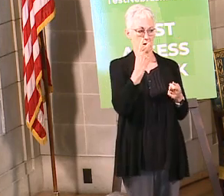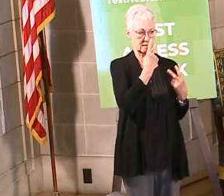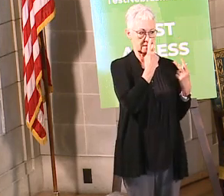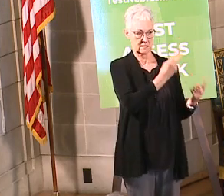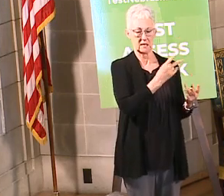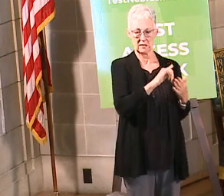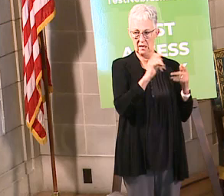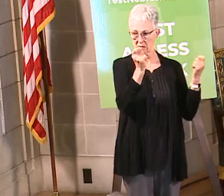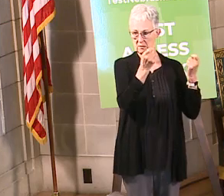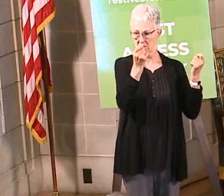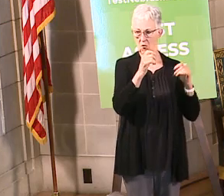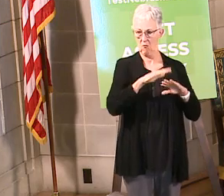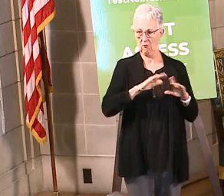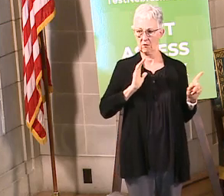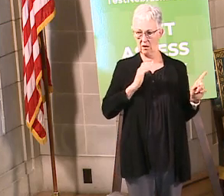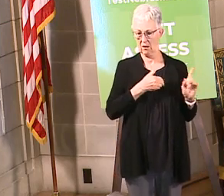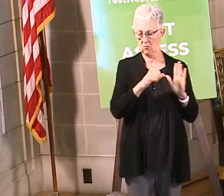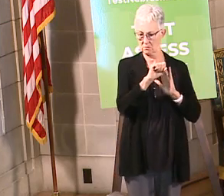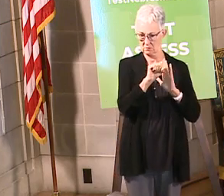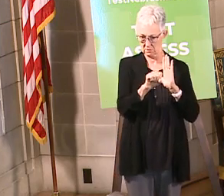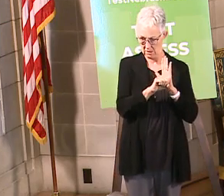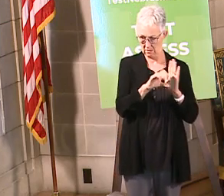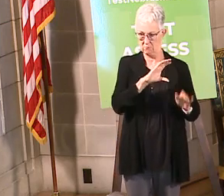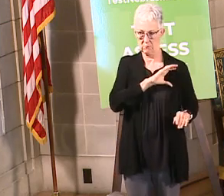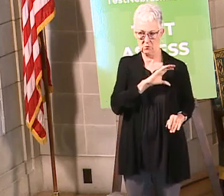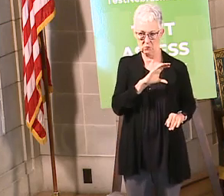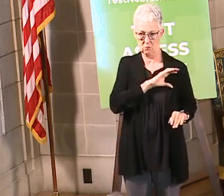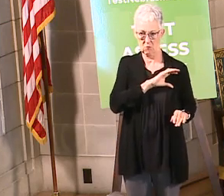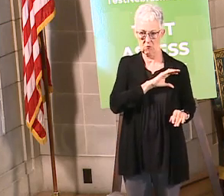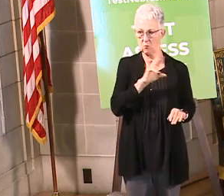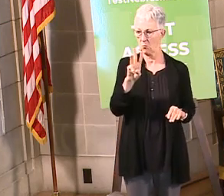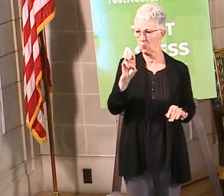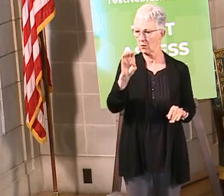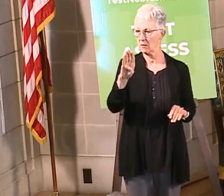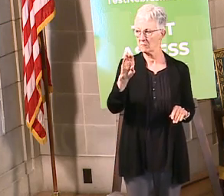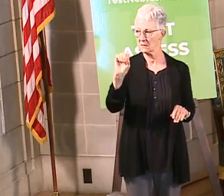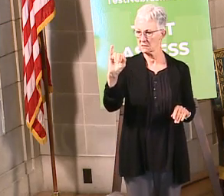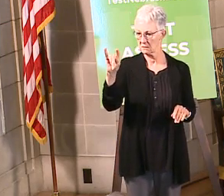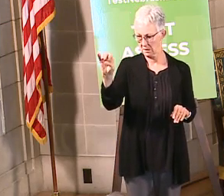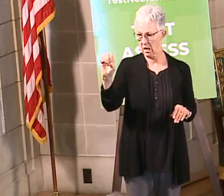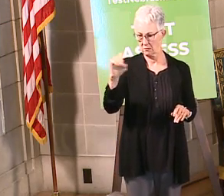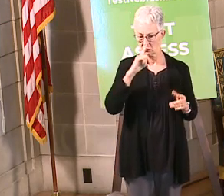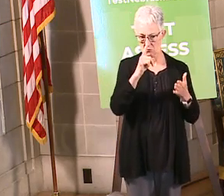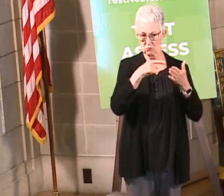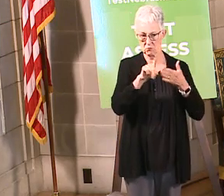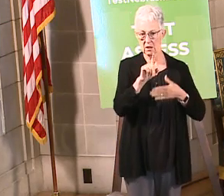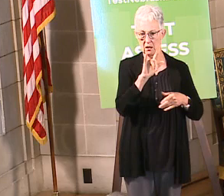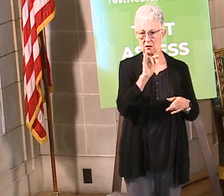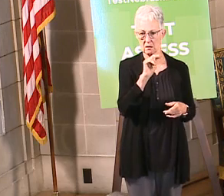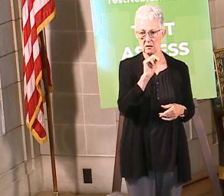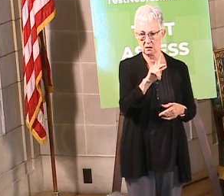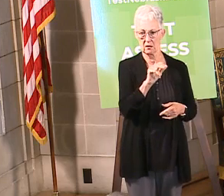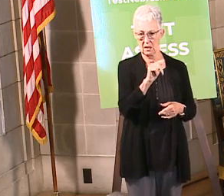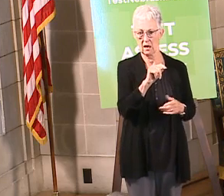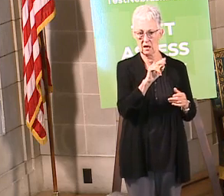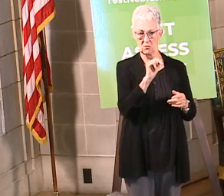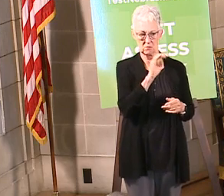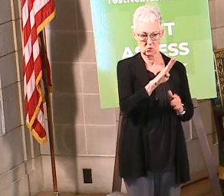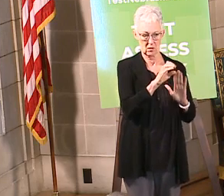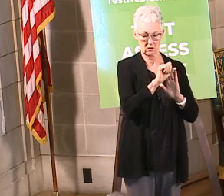media pages. So, if you have an interest in observing that, please check those links at the Nebraska State Patrol